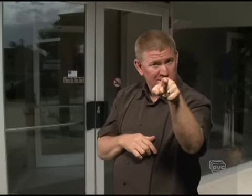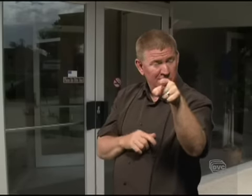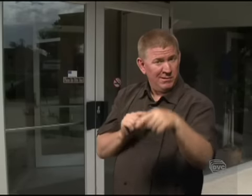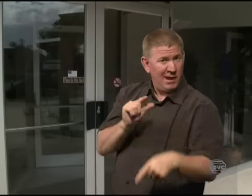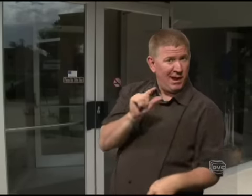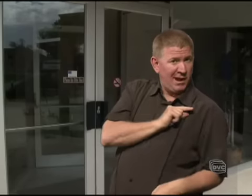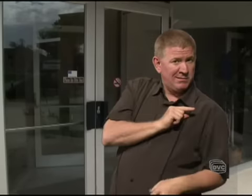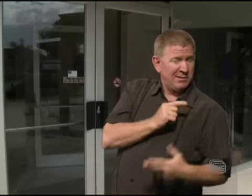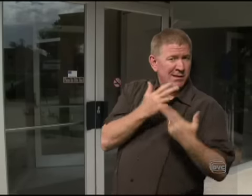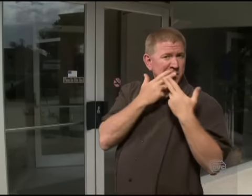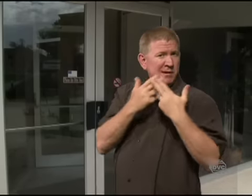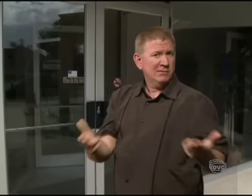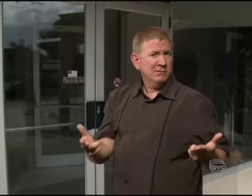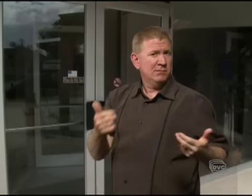you guilty or innocent?